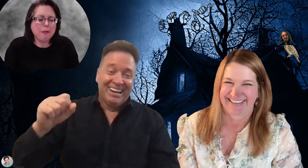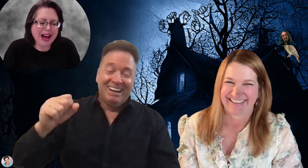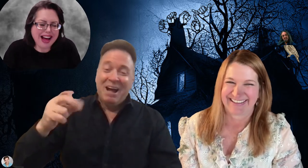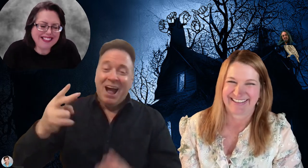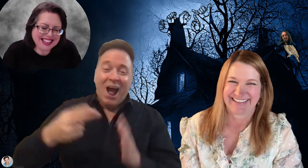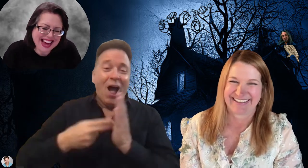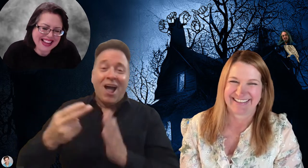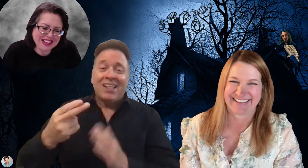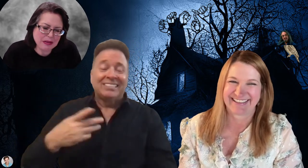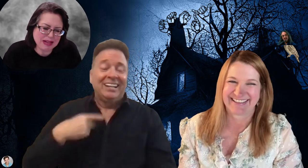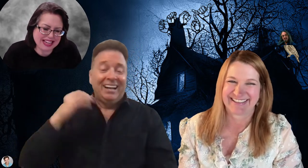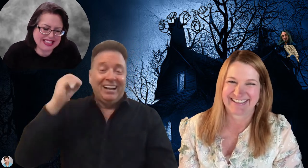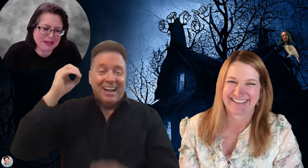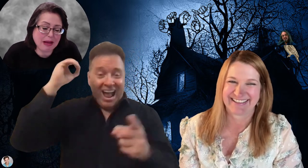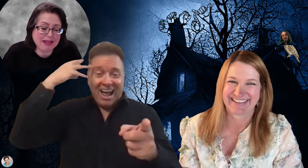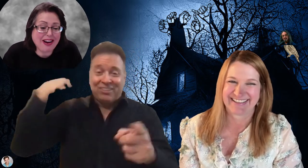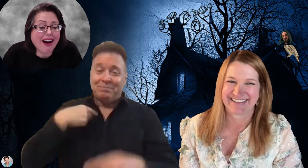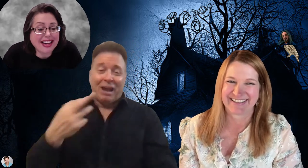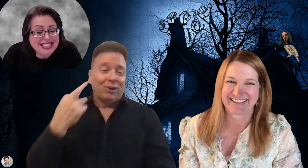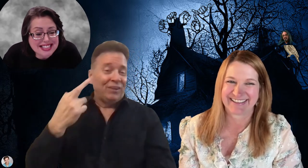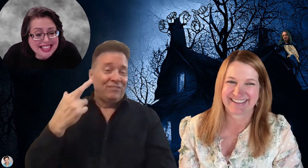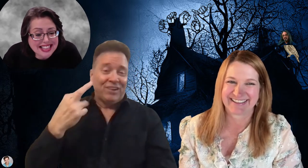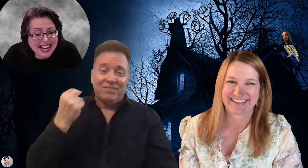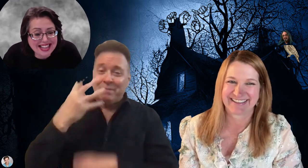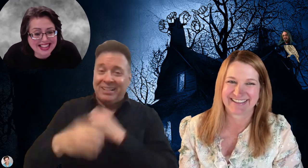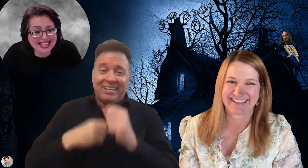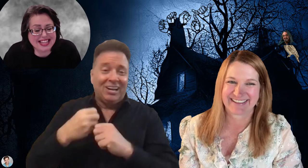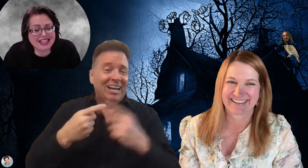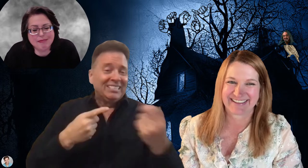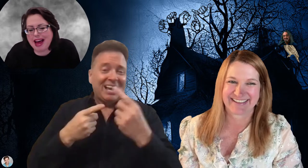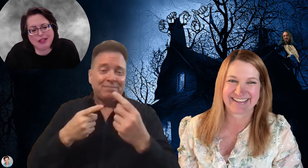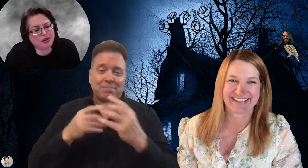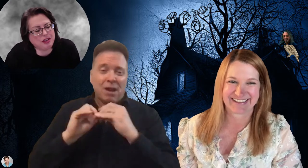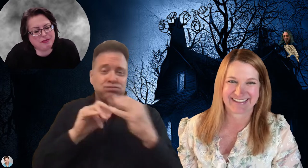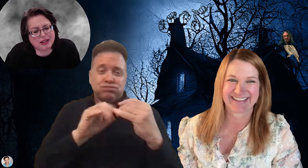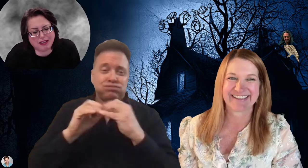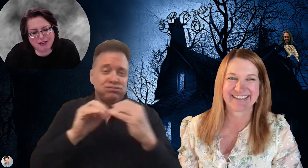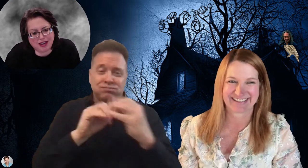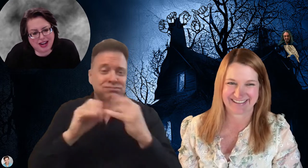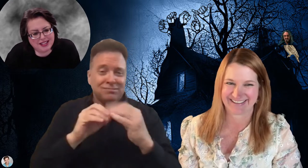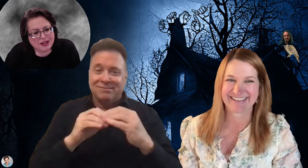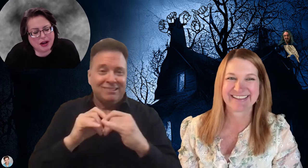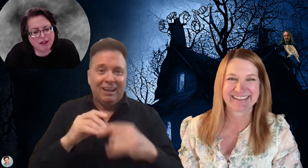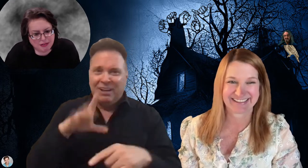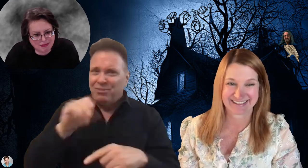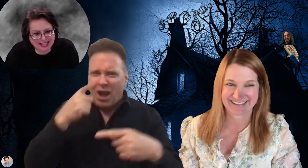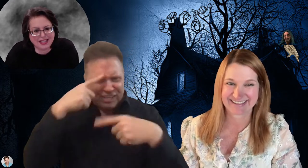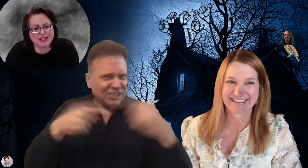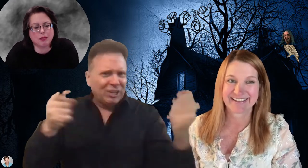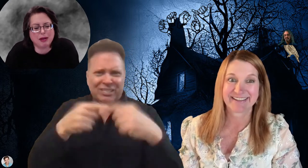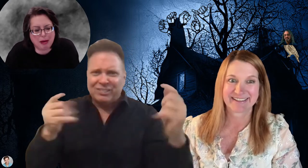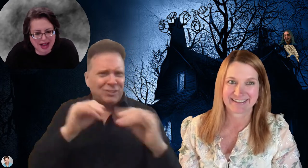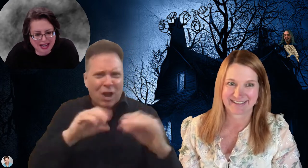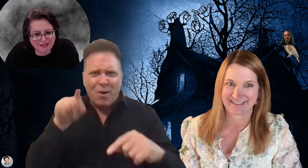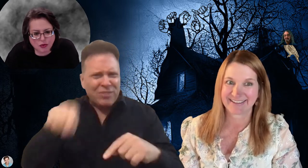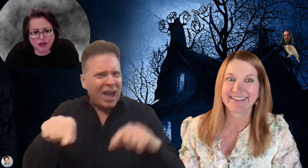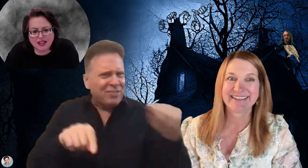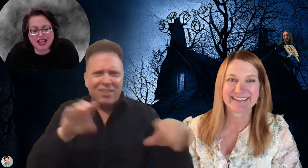Well, yeah, a little bit. I mean, honestly, I think that Heather, we've been great friends for many years and we went back and forth. And,